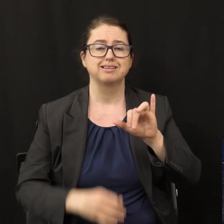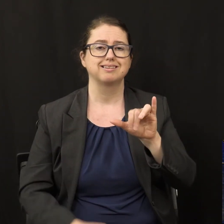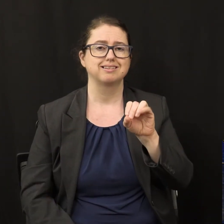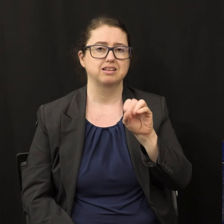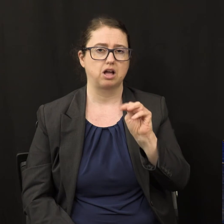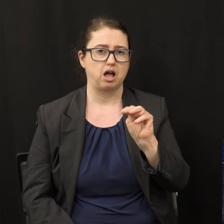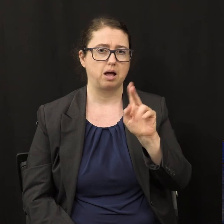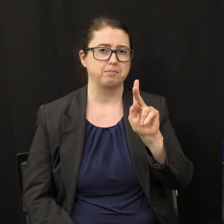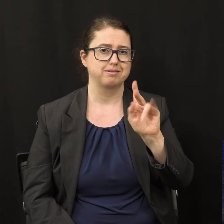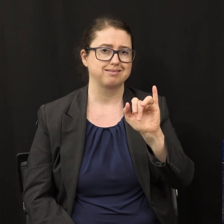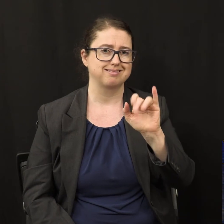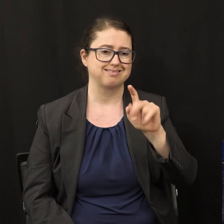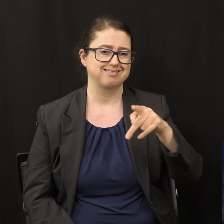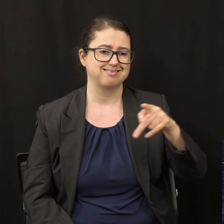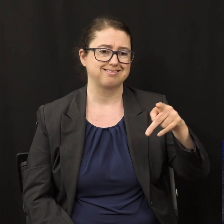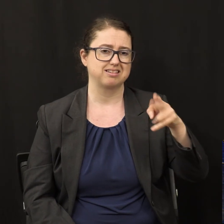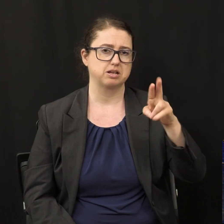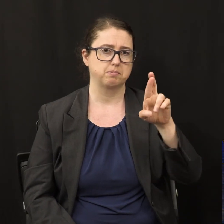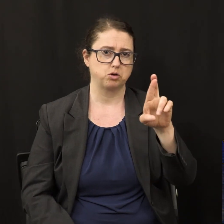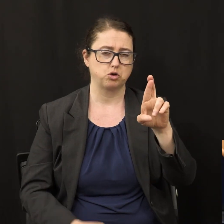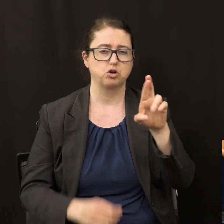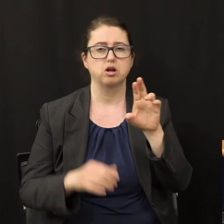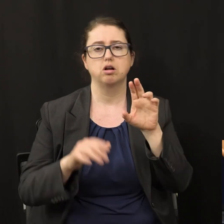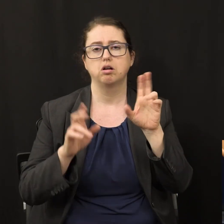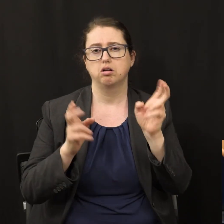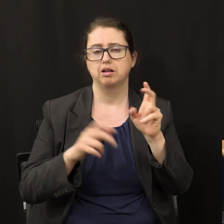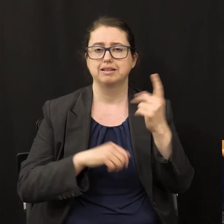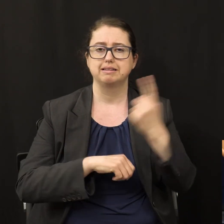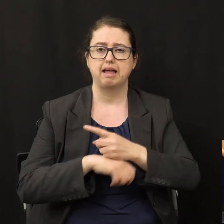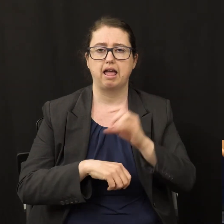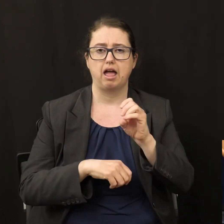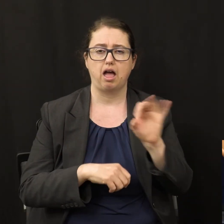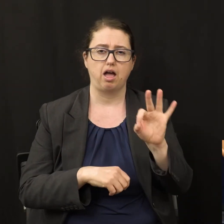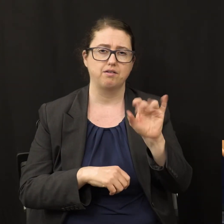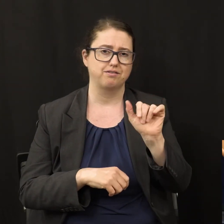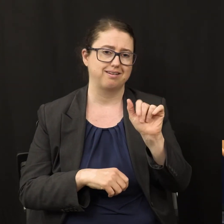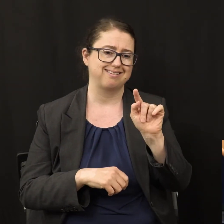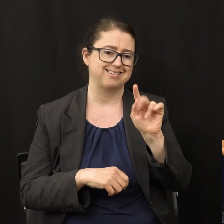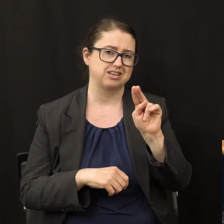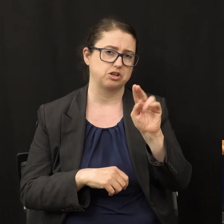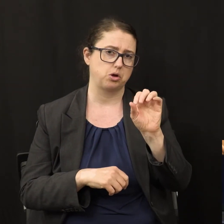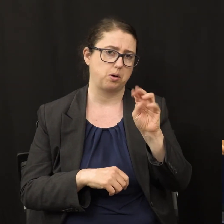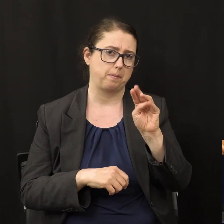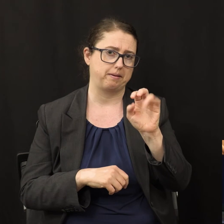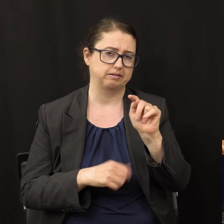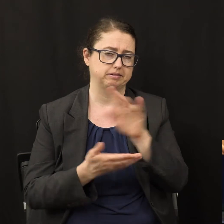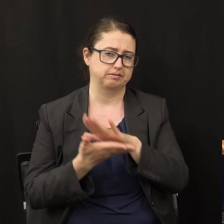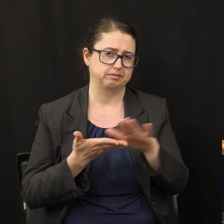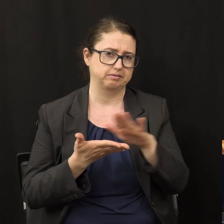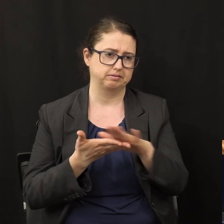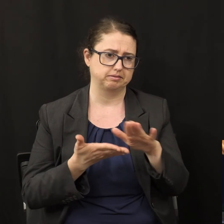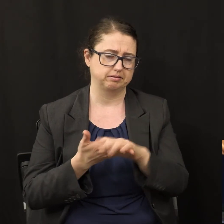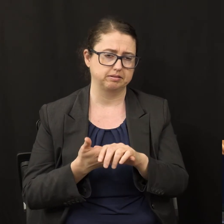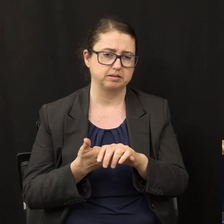It was the day of atonement. Which apartment of the sanctuary was central to the day of atonement?